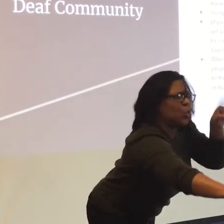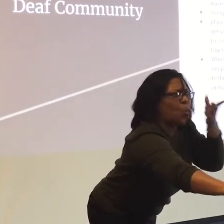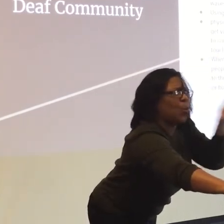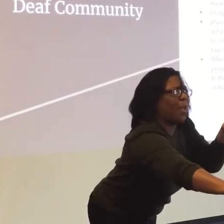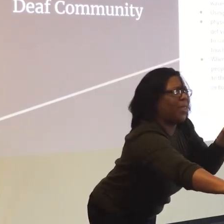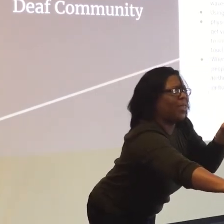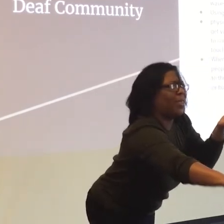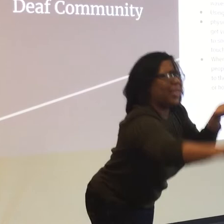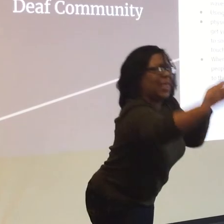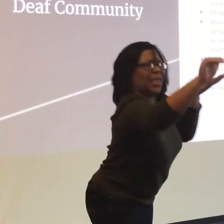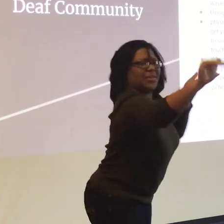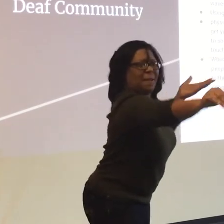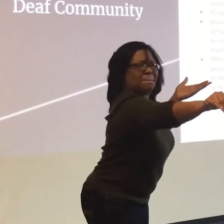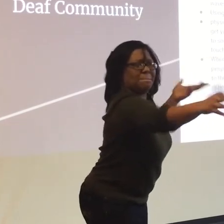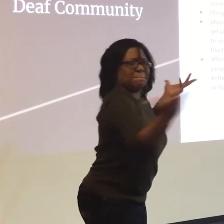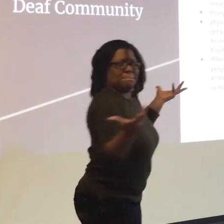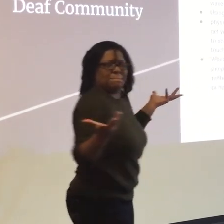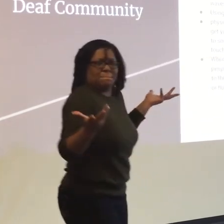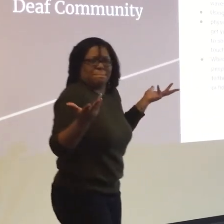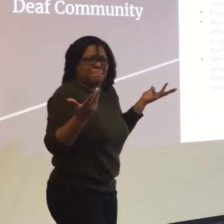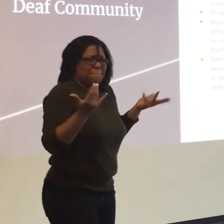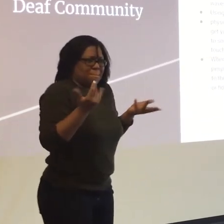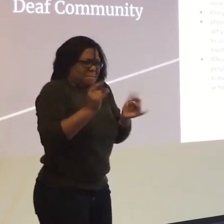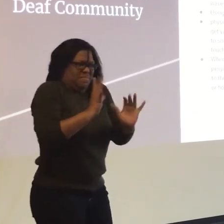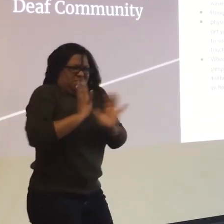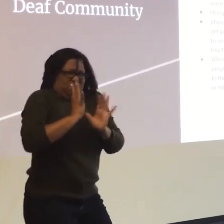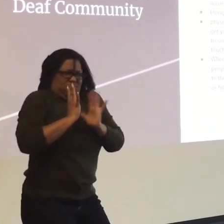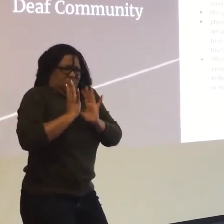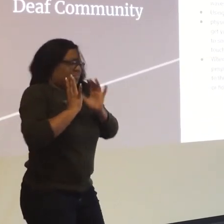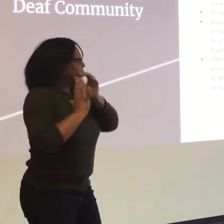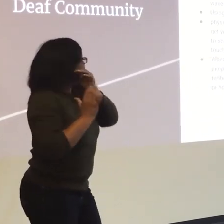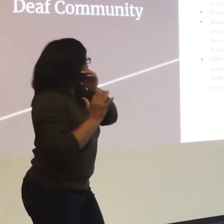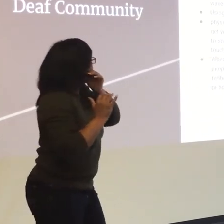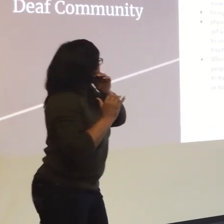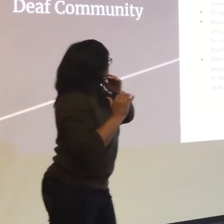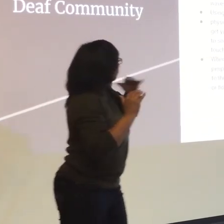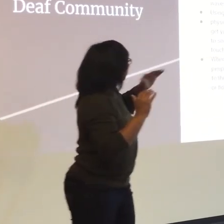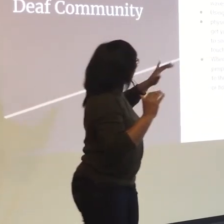attention. That's the only way because that's how we communicate and it's completely fine.